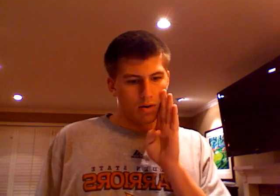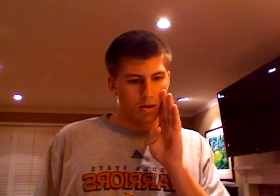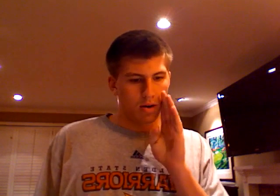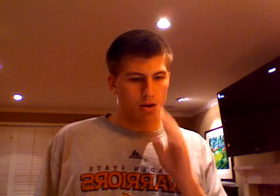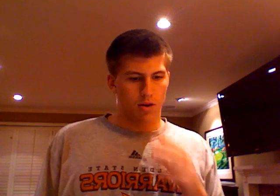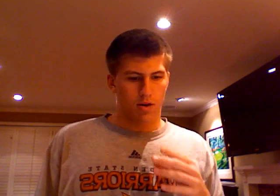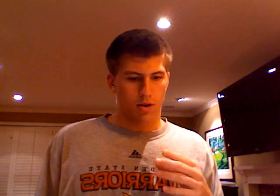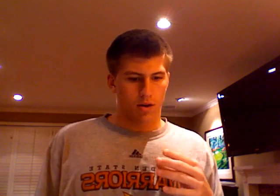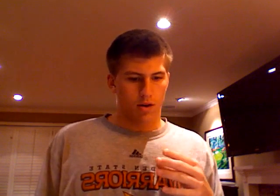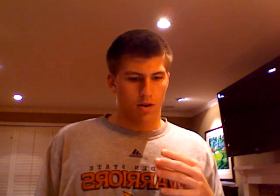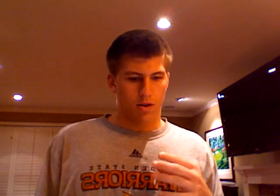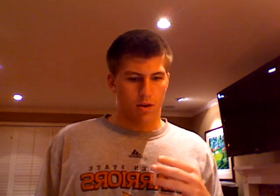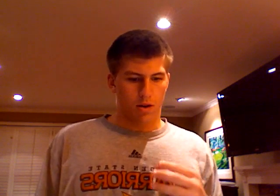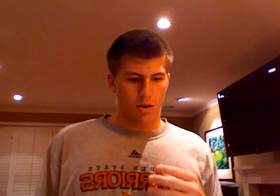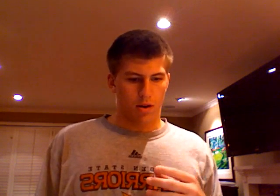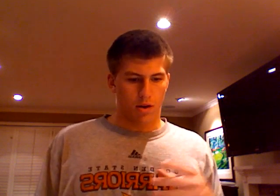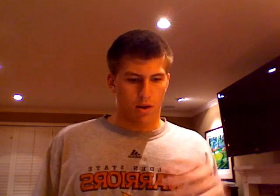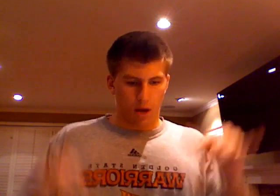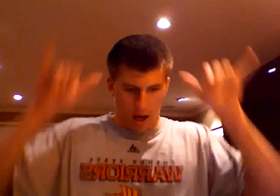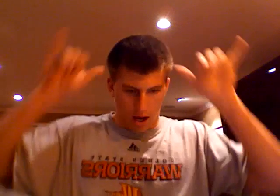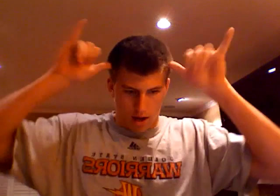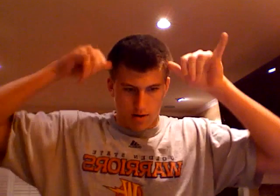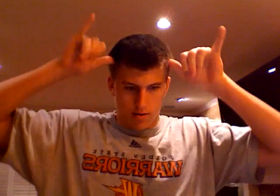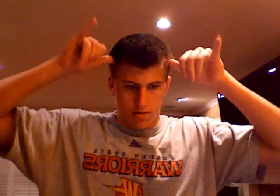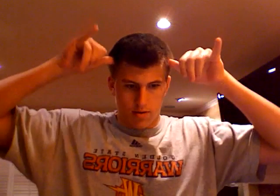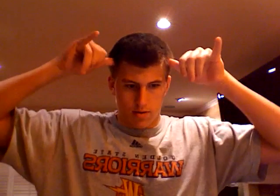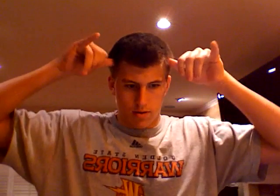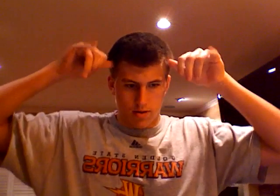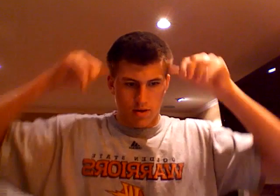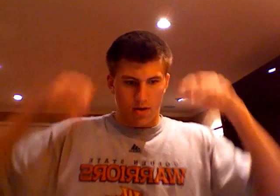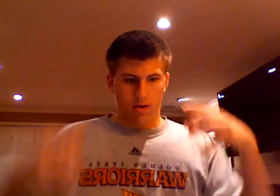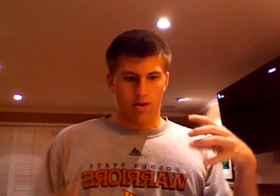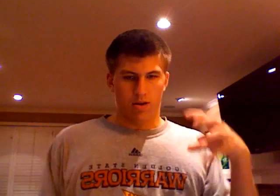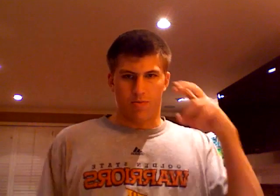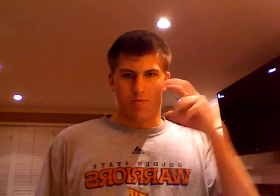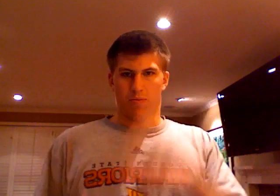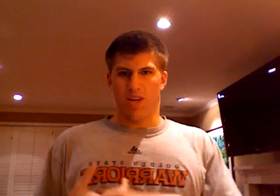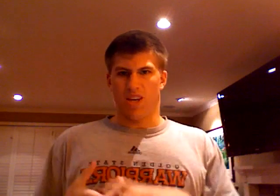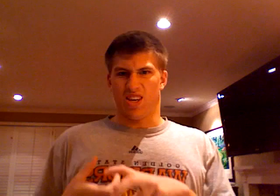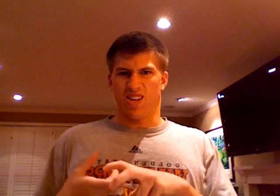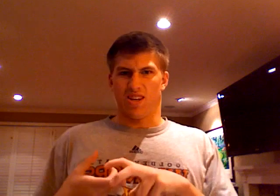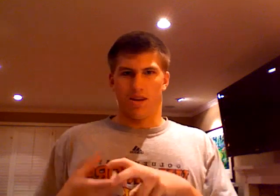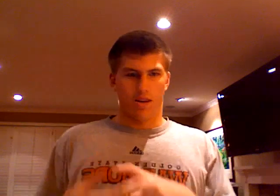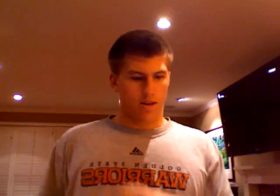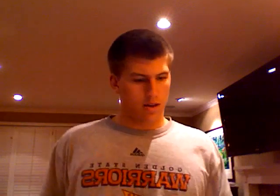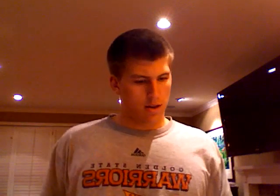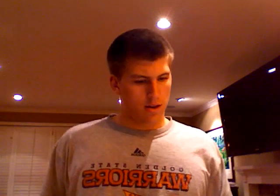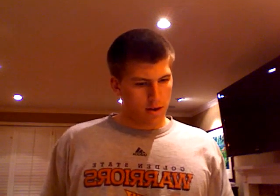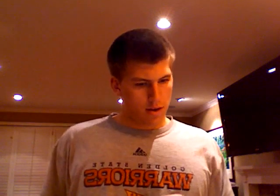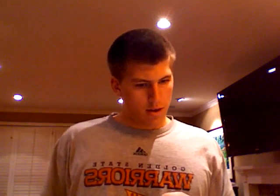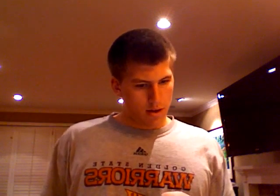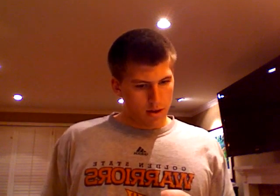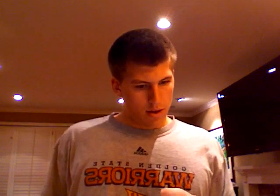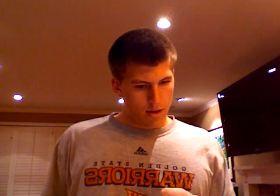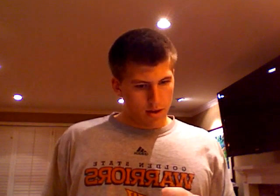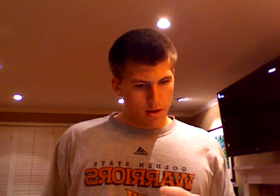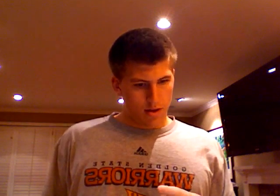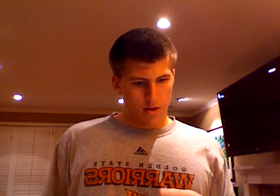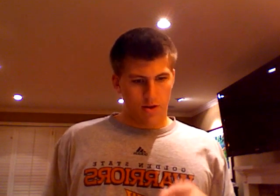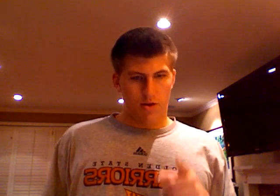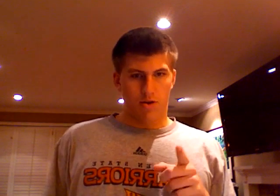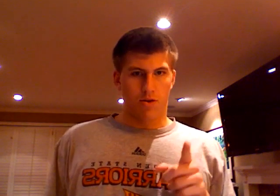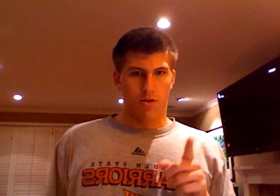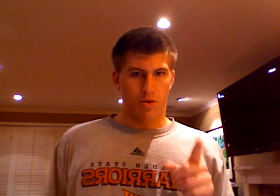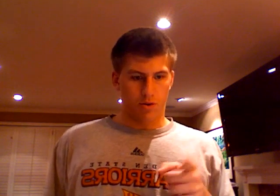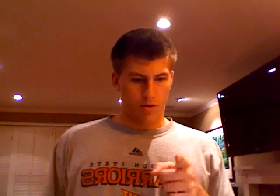cow is mean. You,